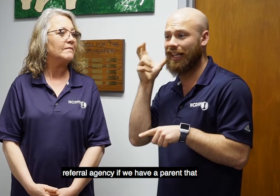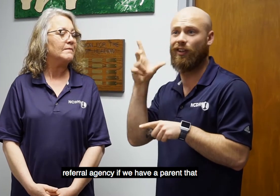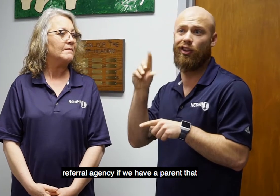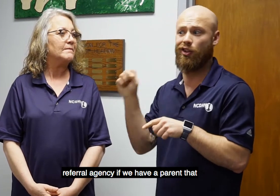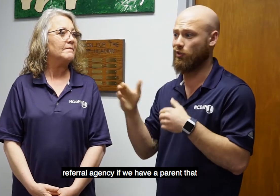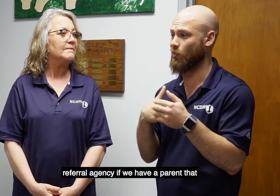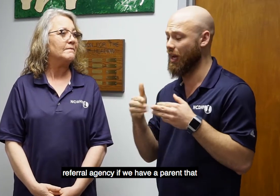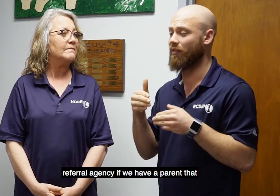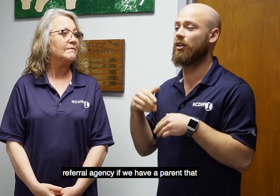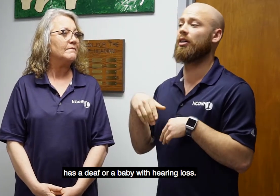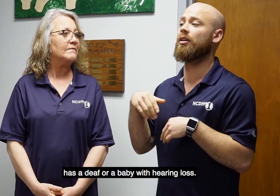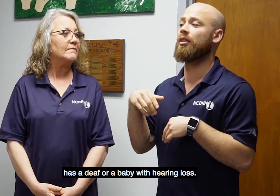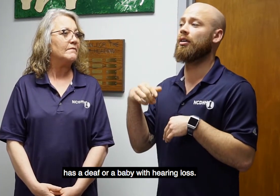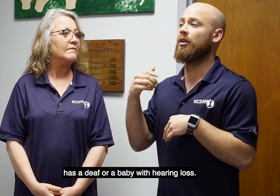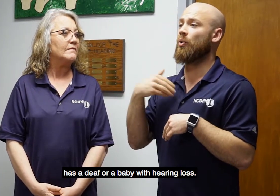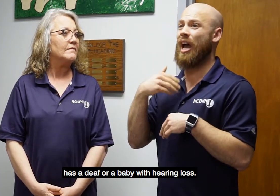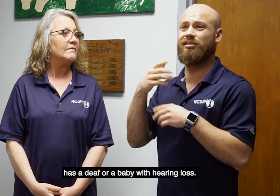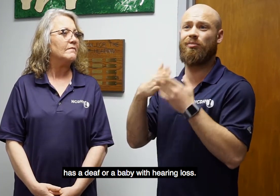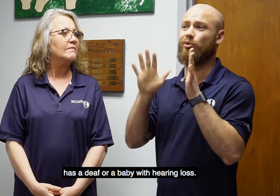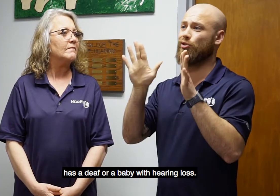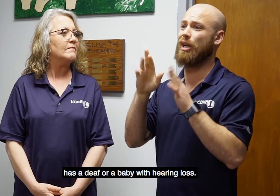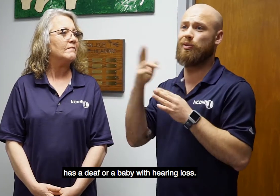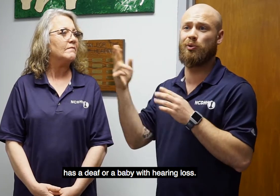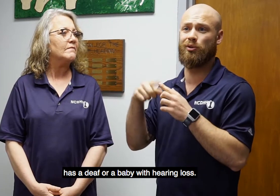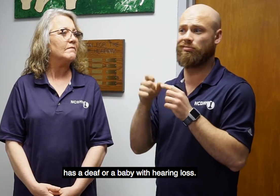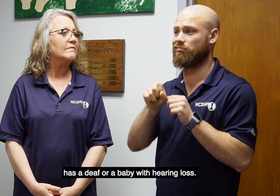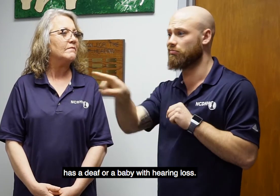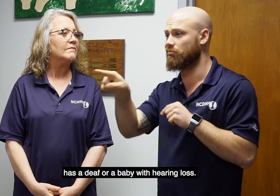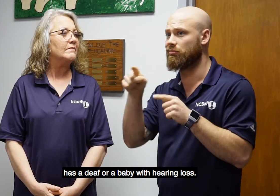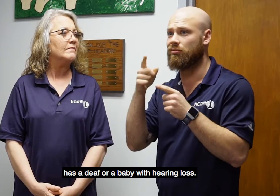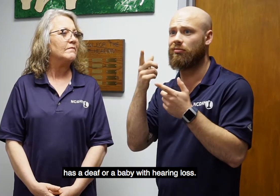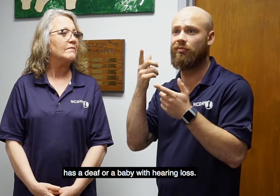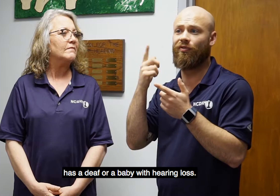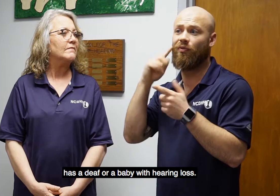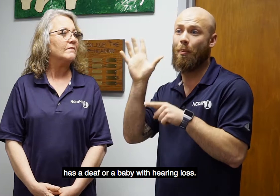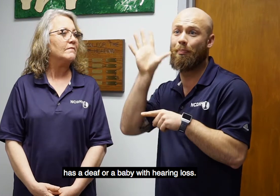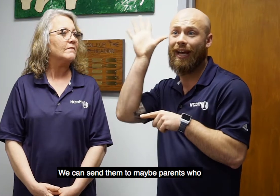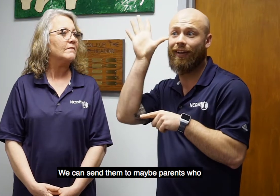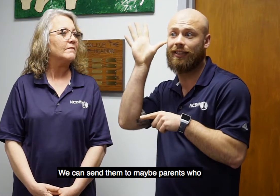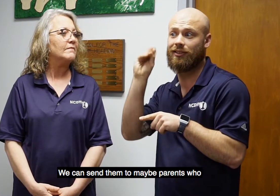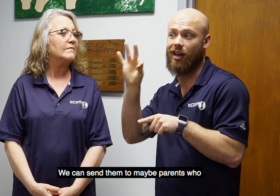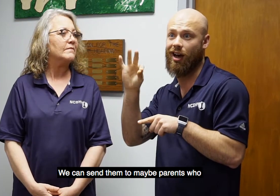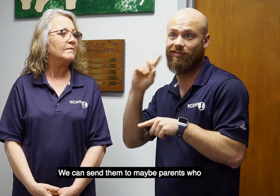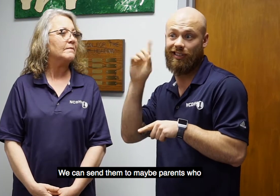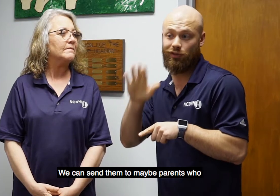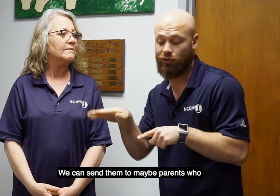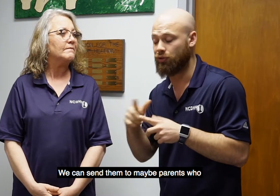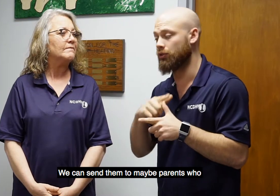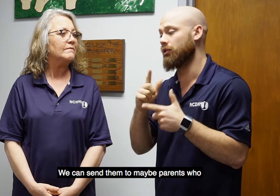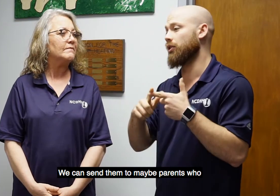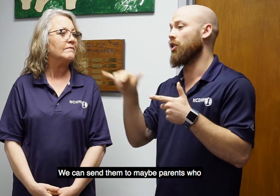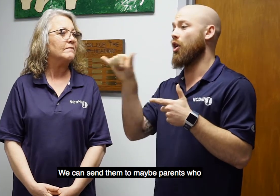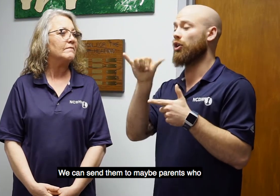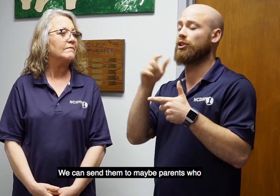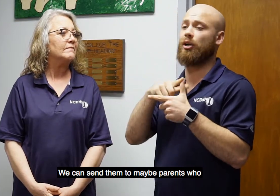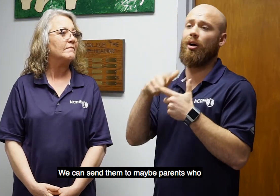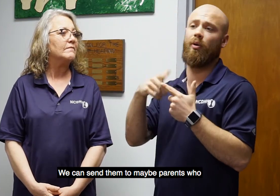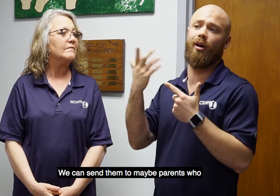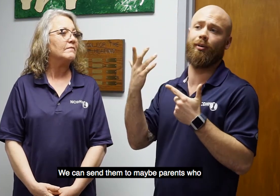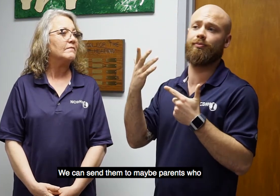parent that has a deaf or a baby with hearing loss, we can send them to maybe parents who